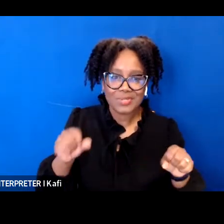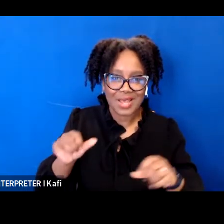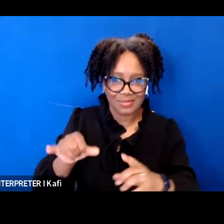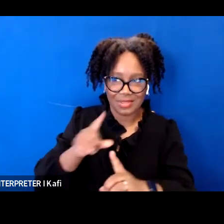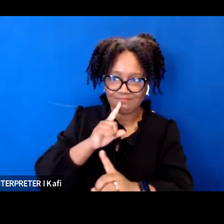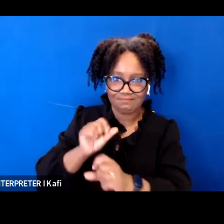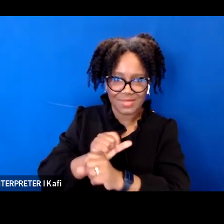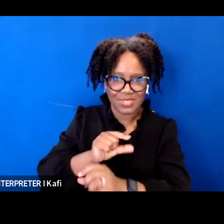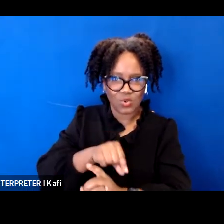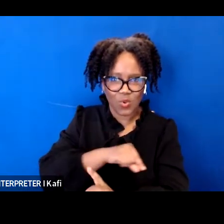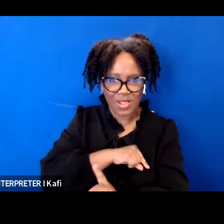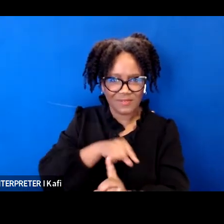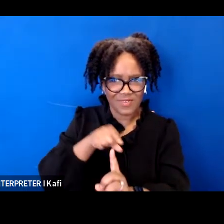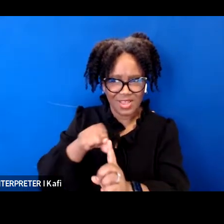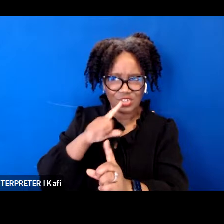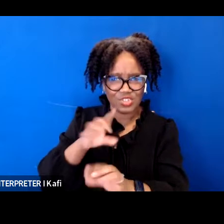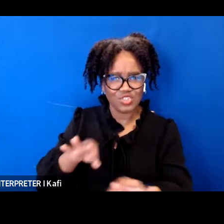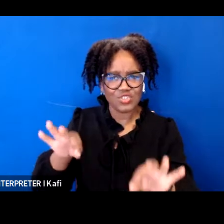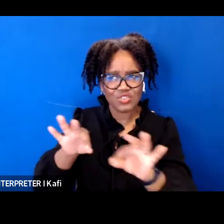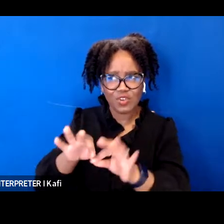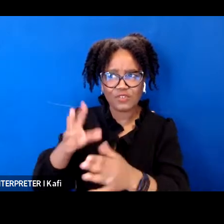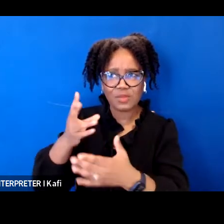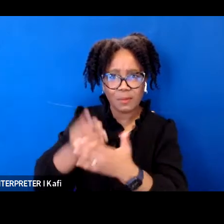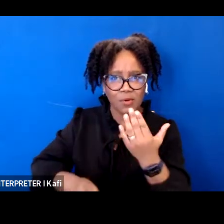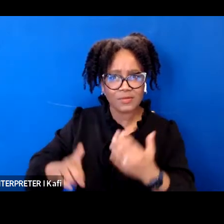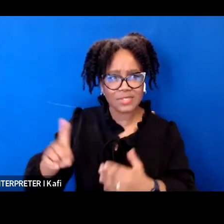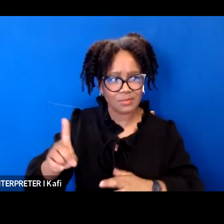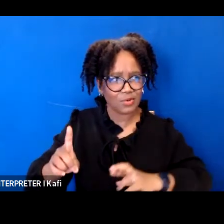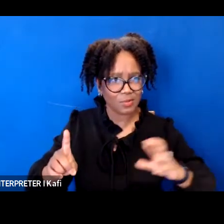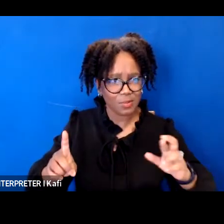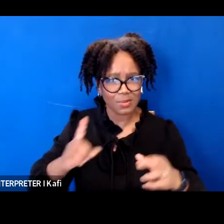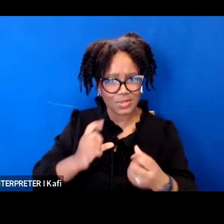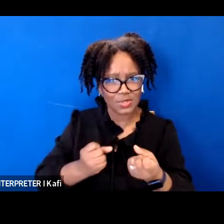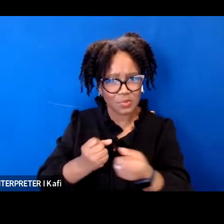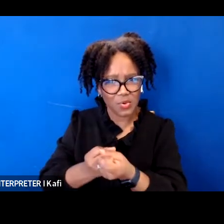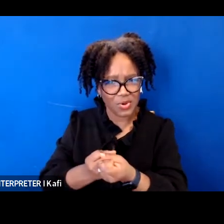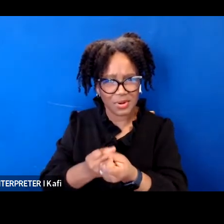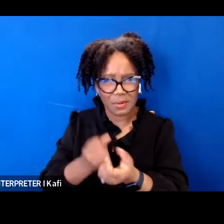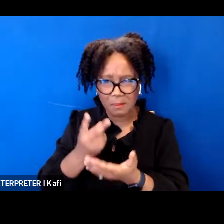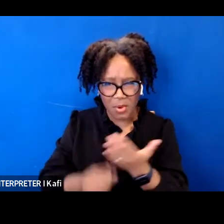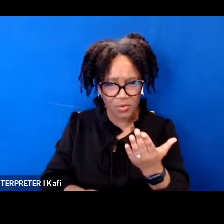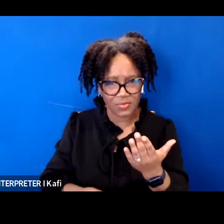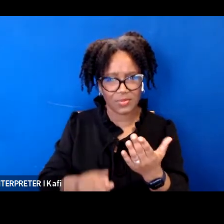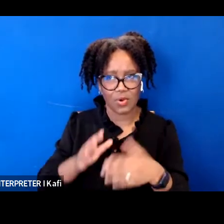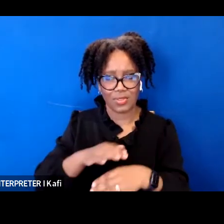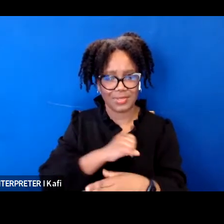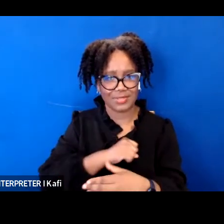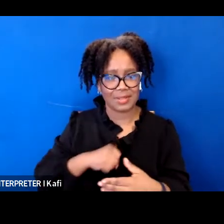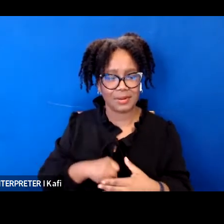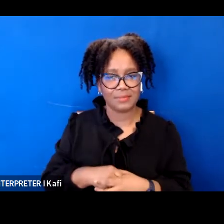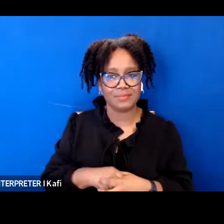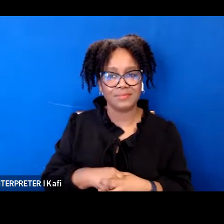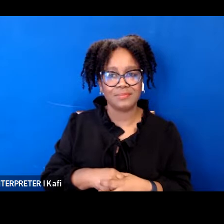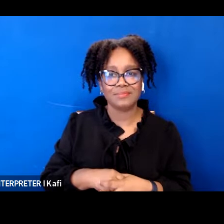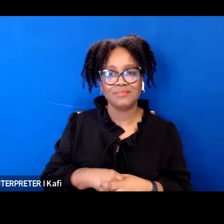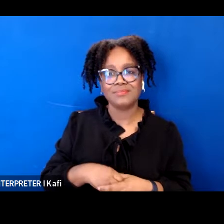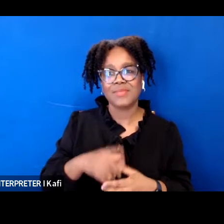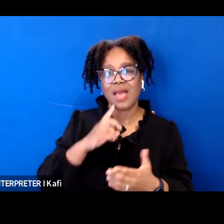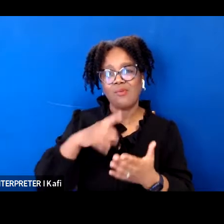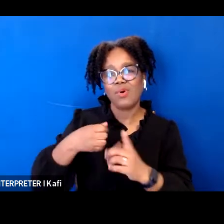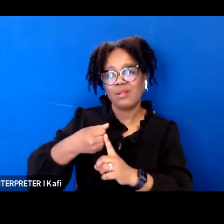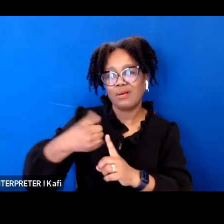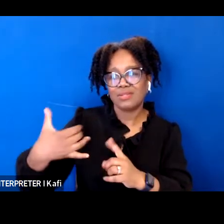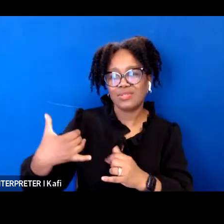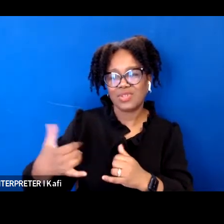bipartisan support from the senate i want to talk today about what confirming judge action means for the disability community